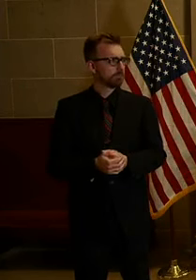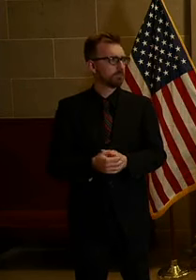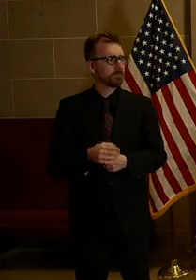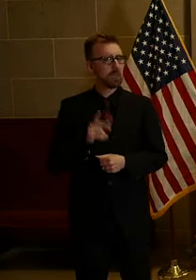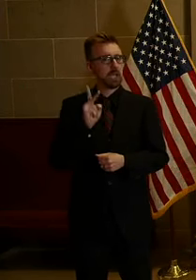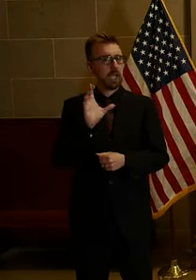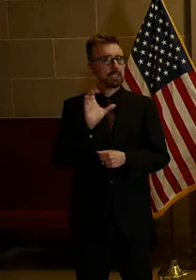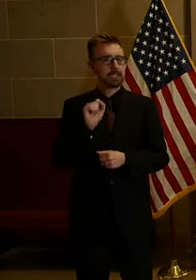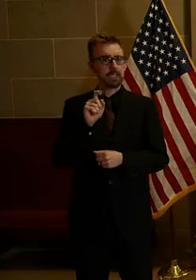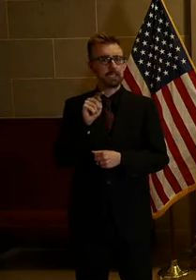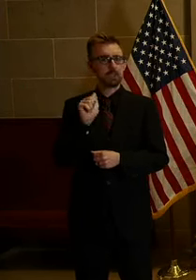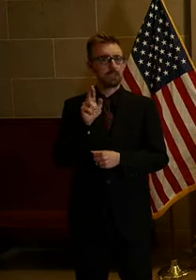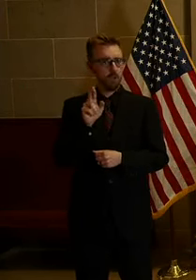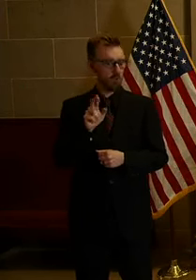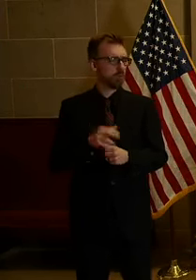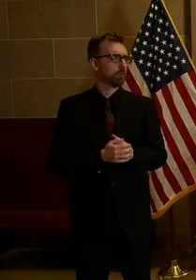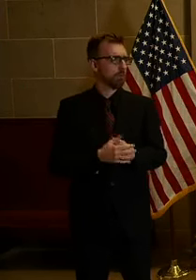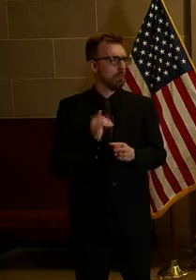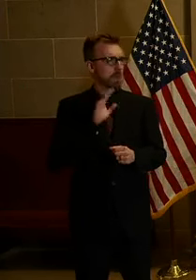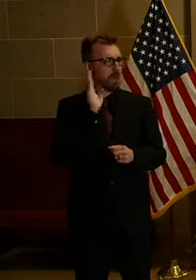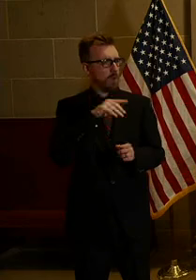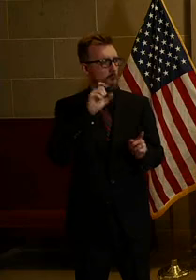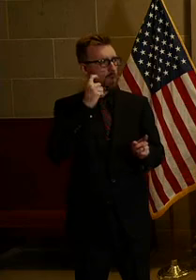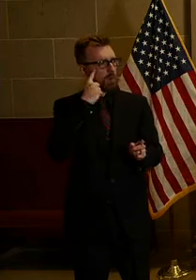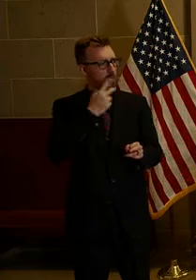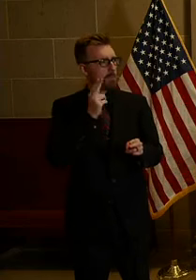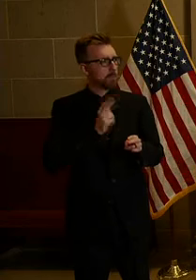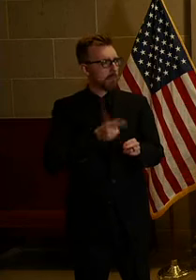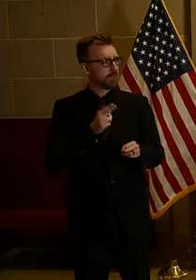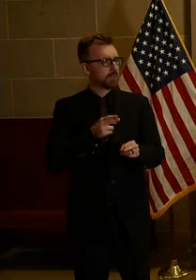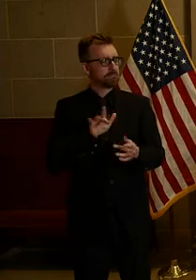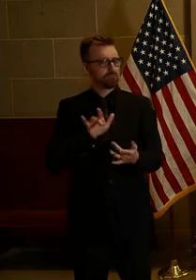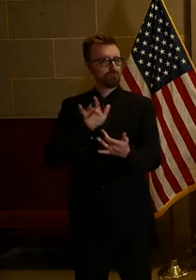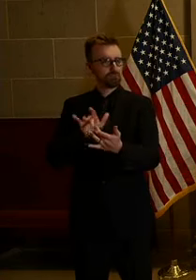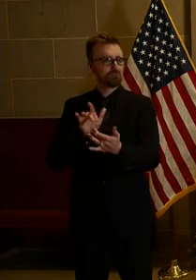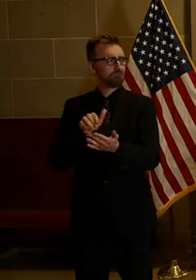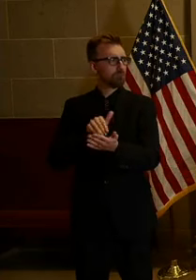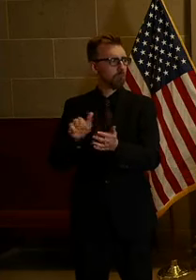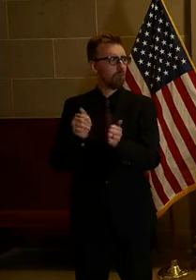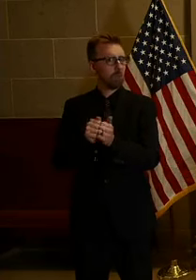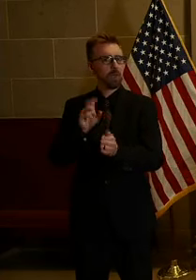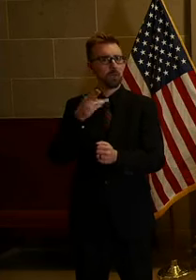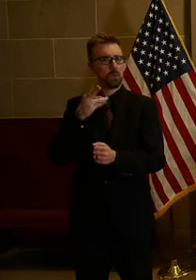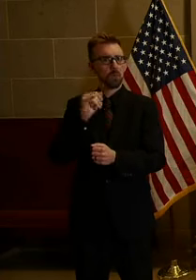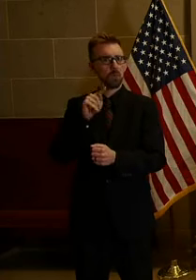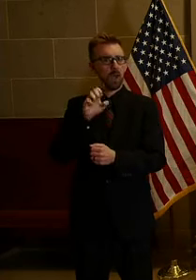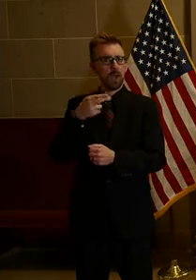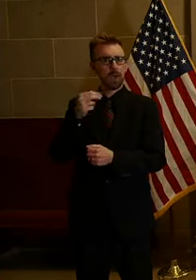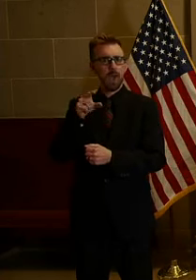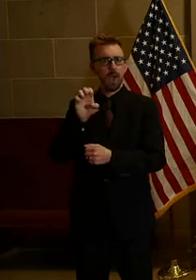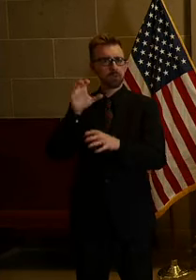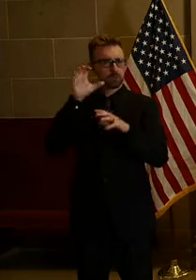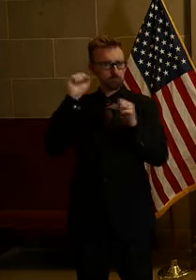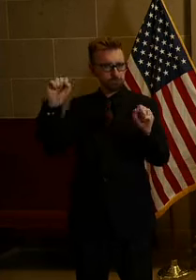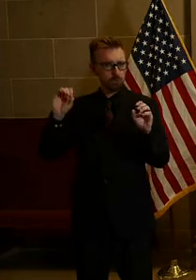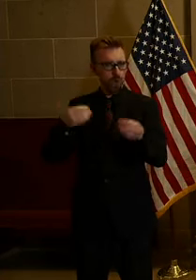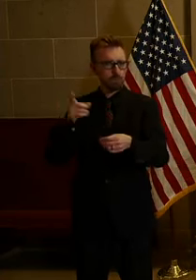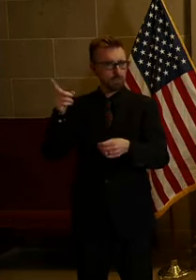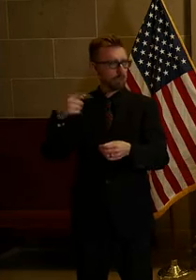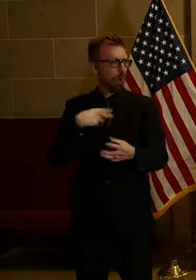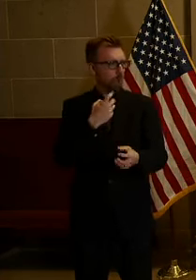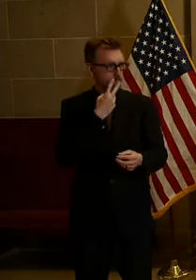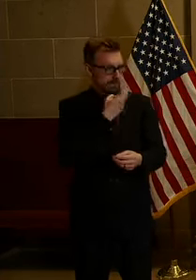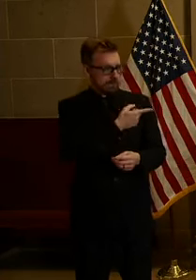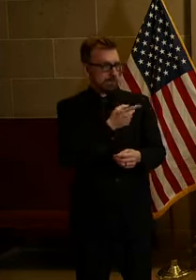the Kansas City Star. I know Governor Parson has mentioned being in regular contact with the White House during this crisis. So I wanted to see if he